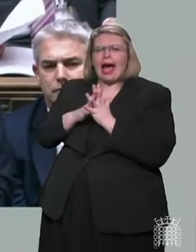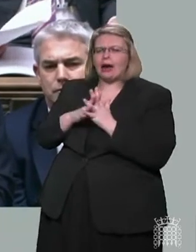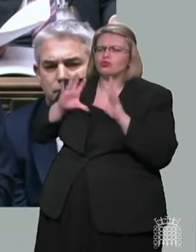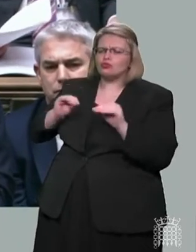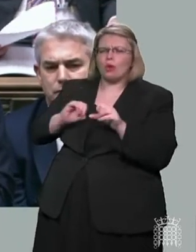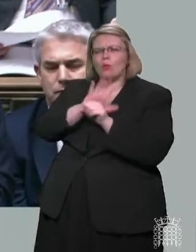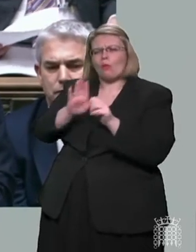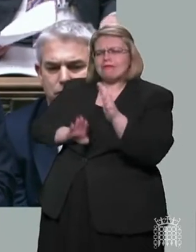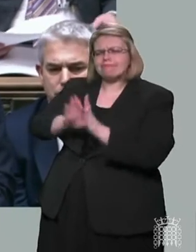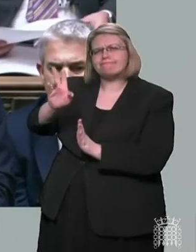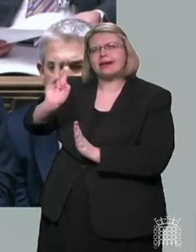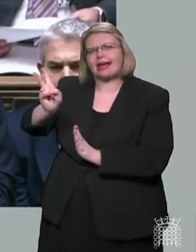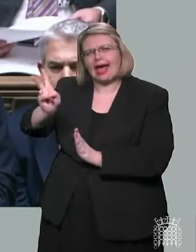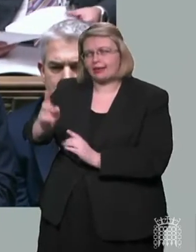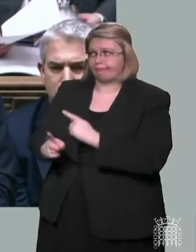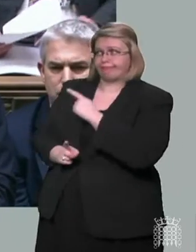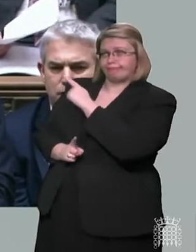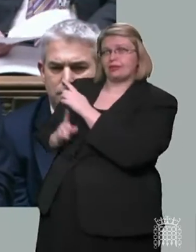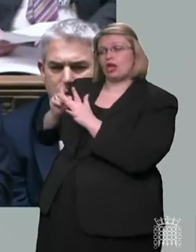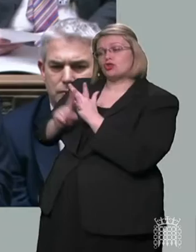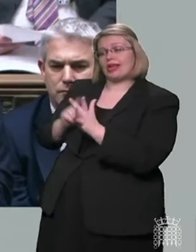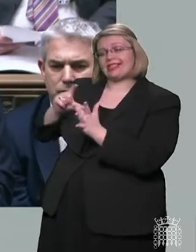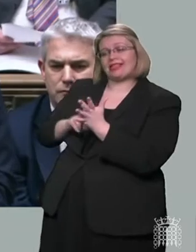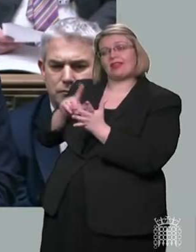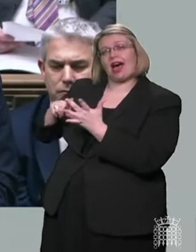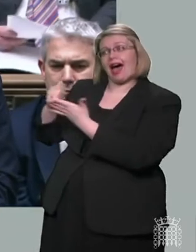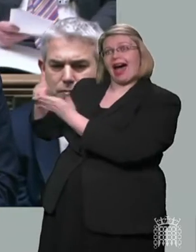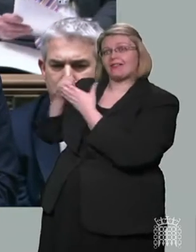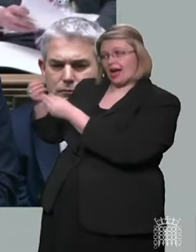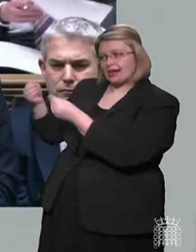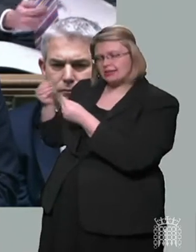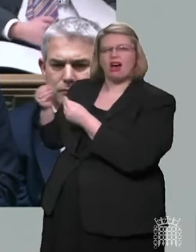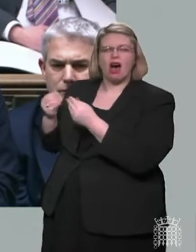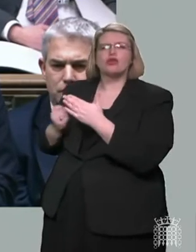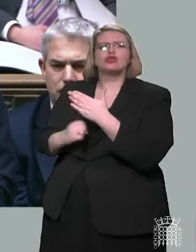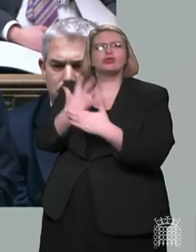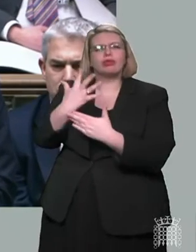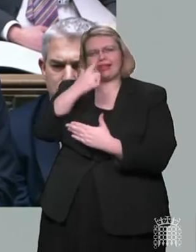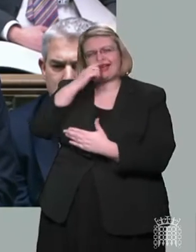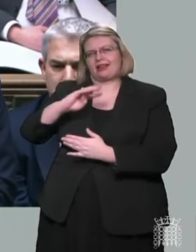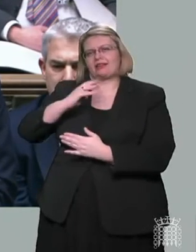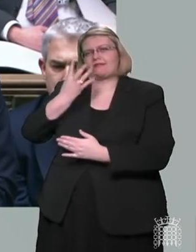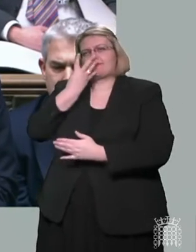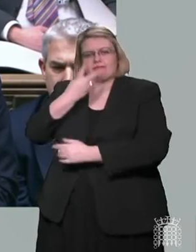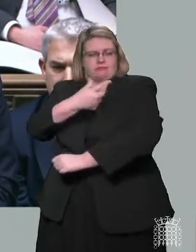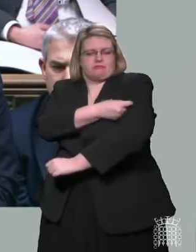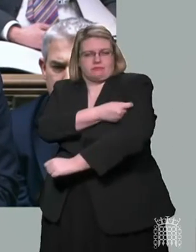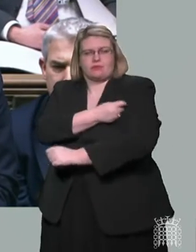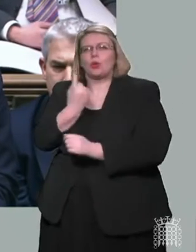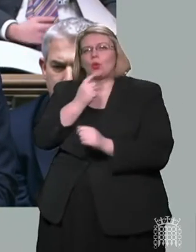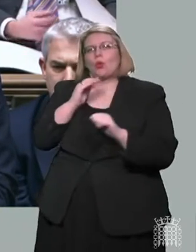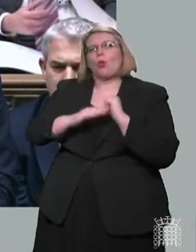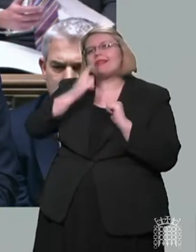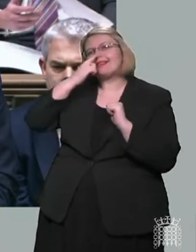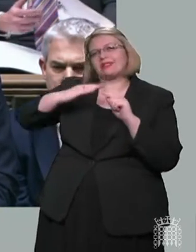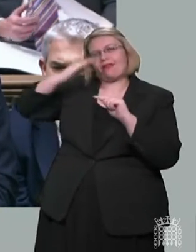virus, accepting JCVI advice for a new spring booster offered to those aged 75